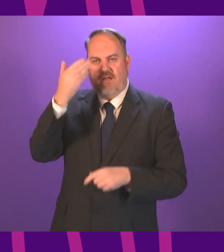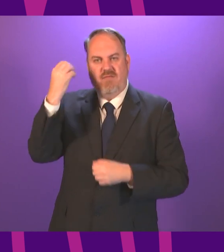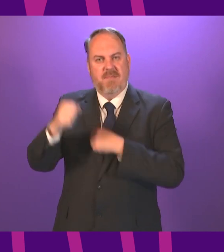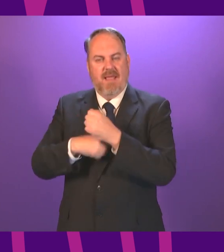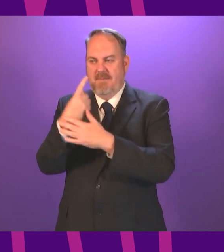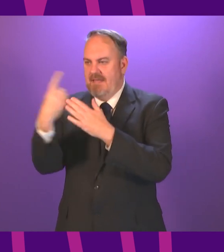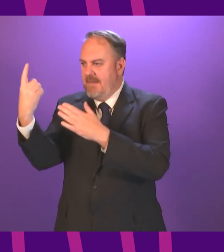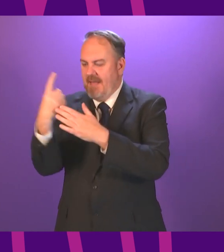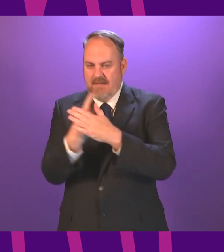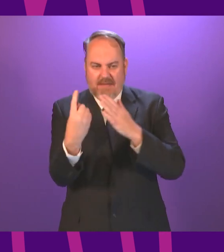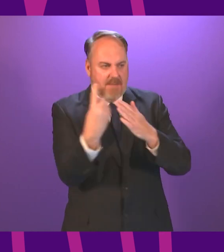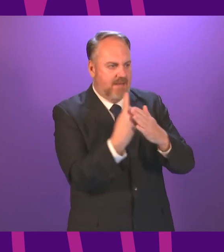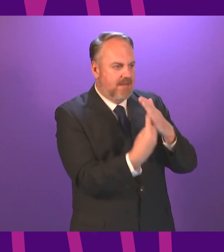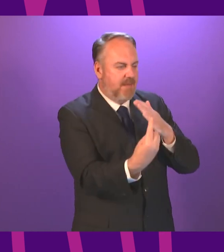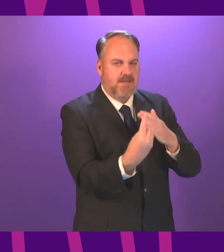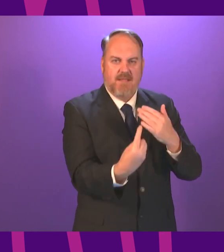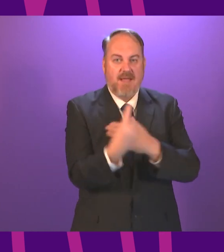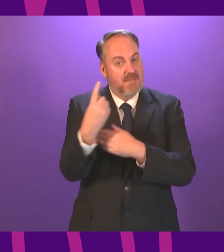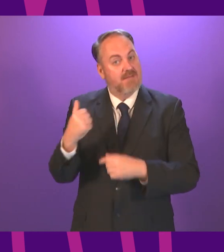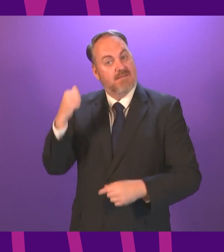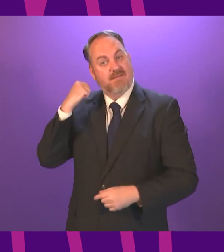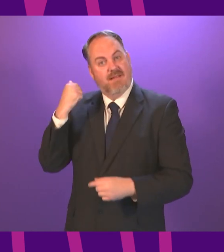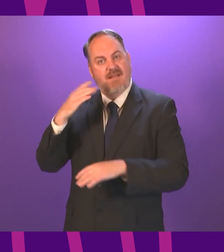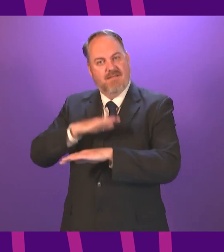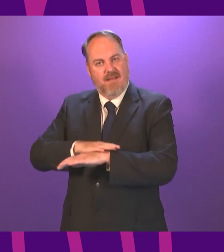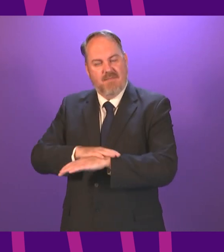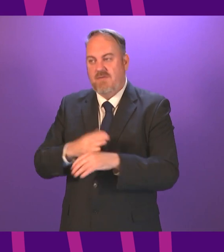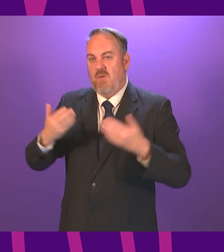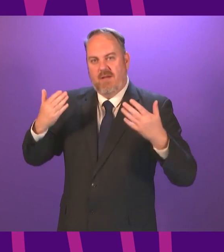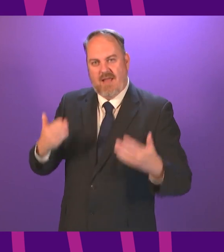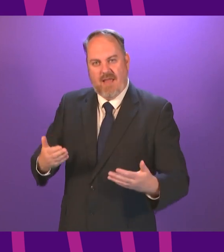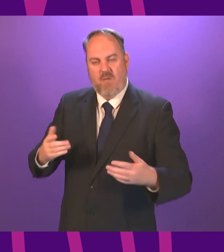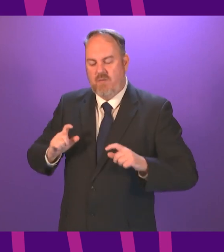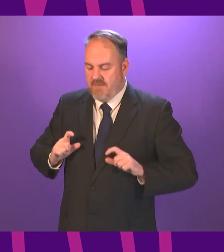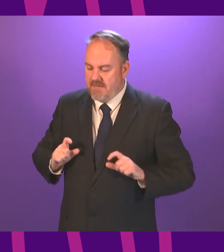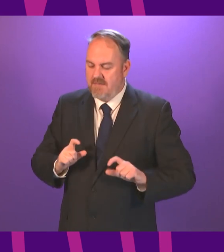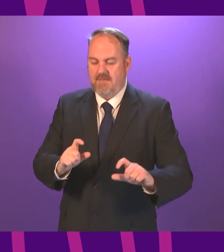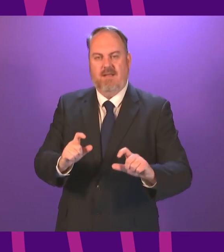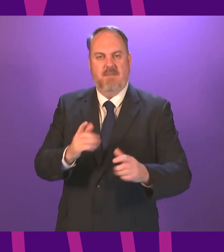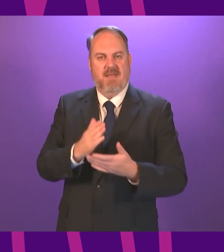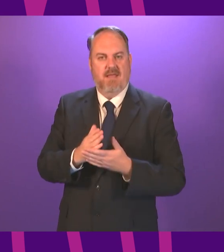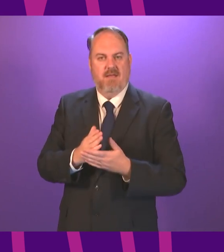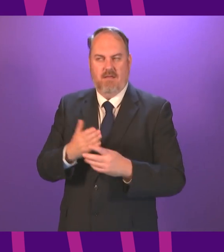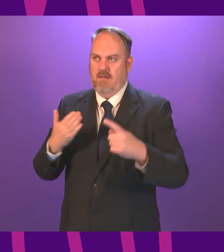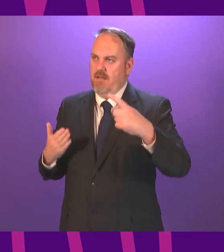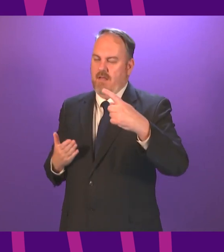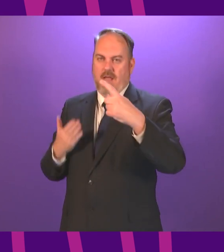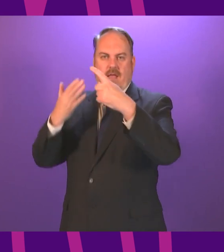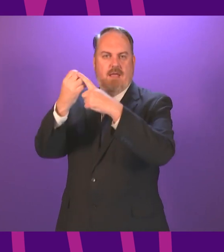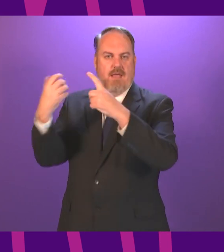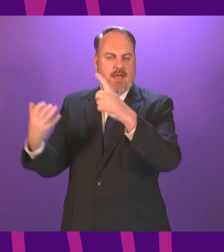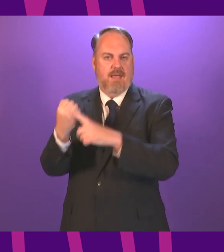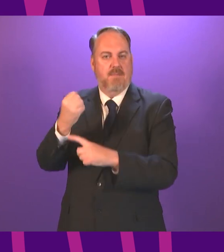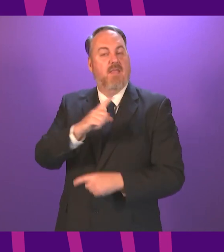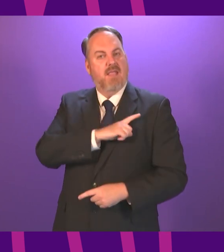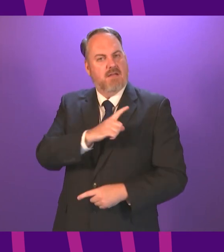we face a different context but the response must be no less ambitious and no less audacious that is why